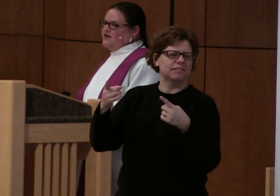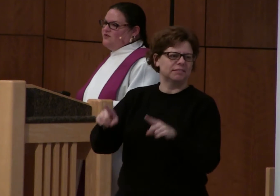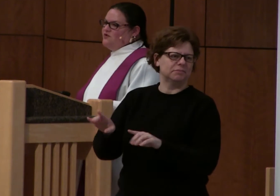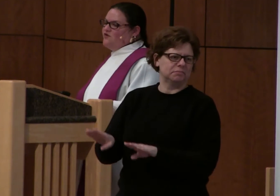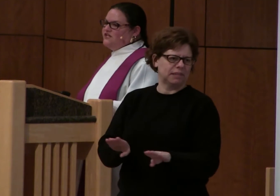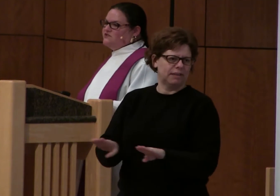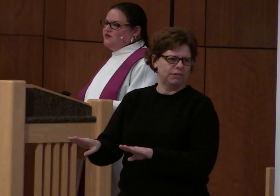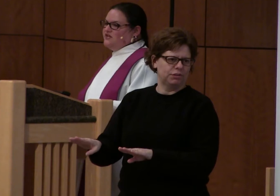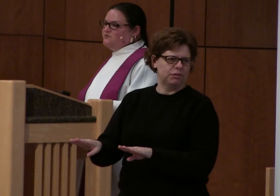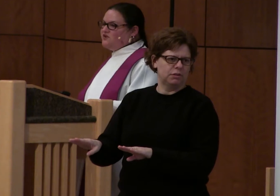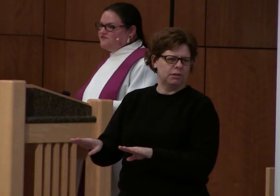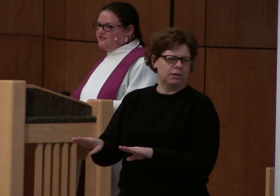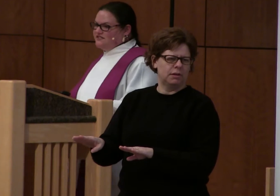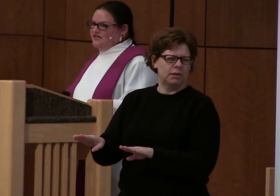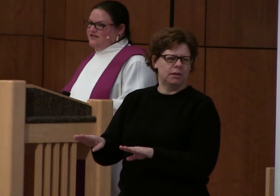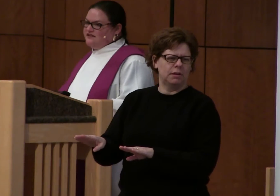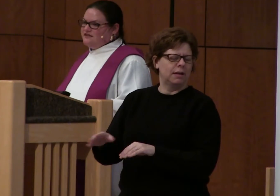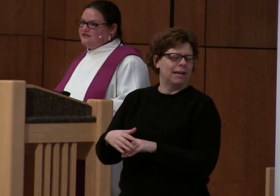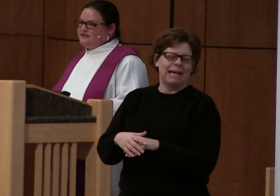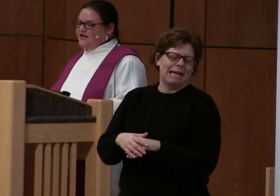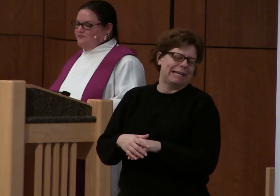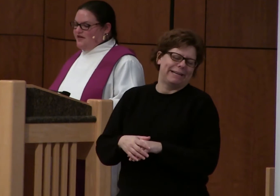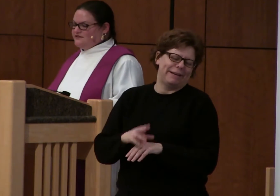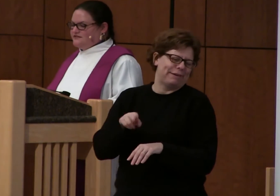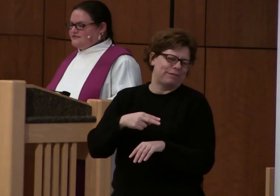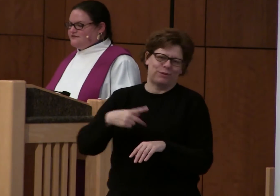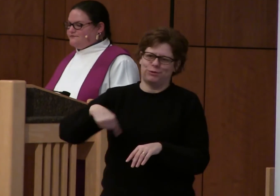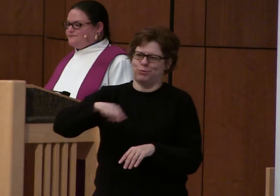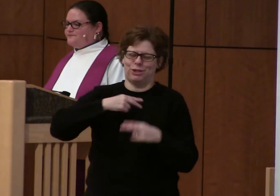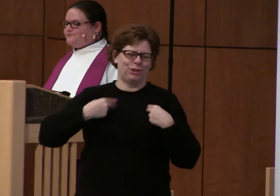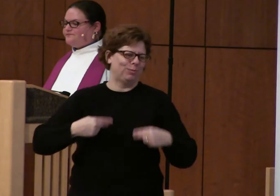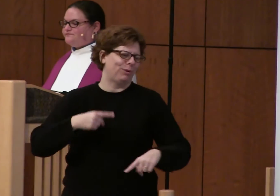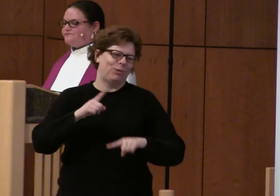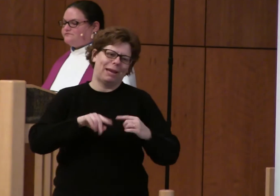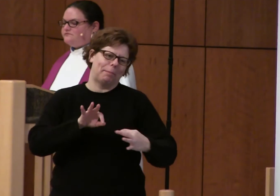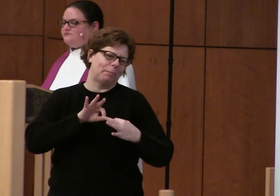And yet we will only do it imperfectly at best.